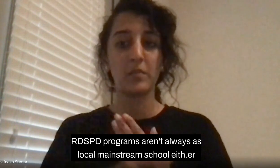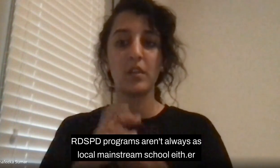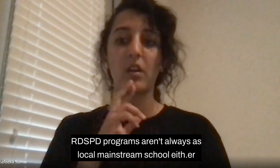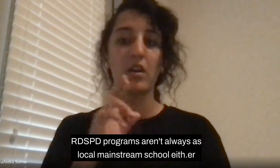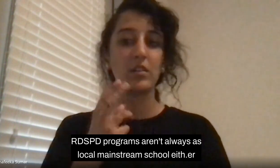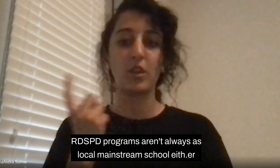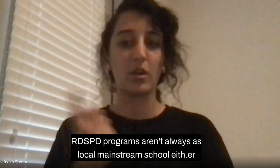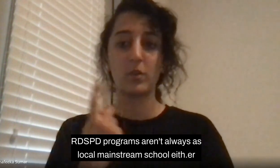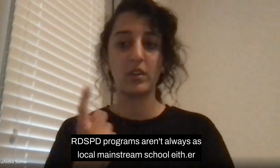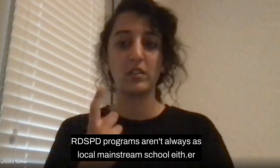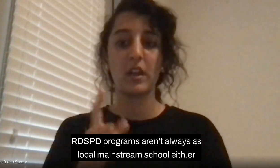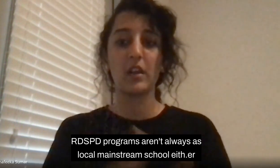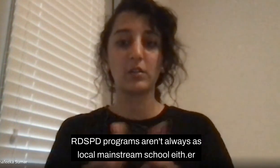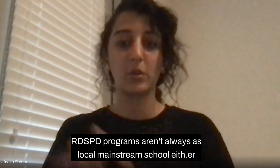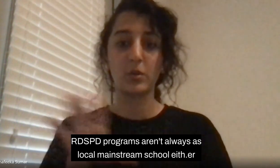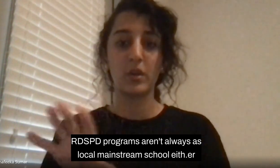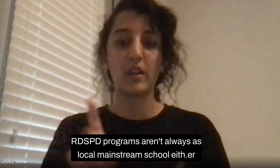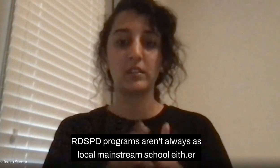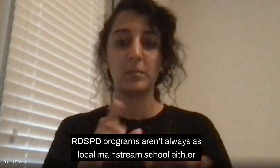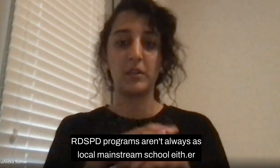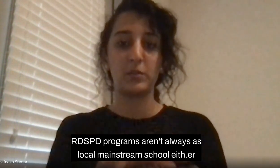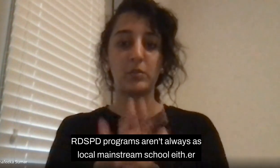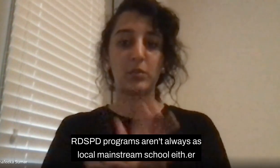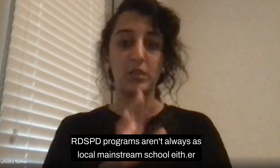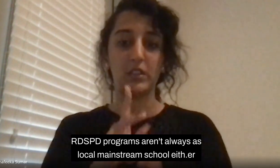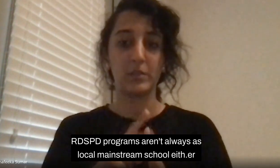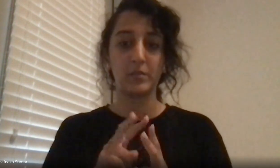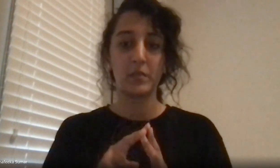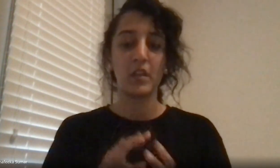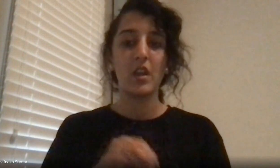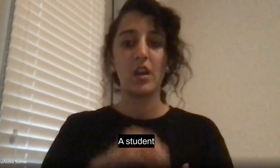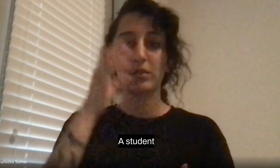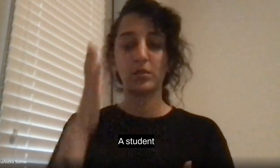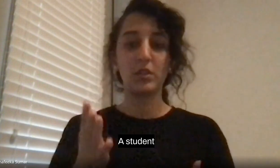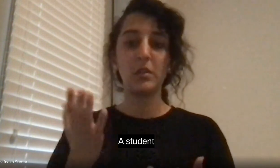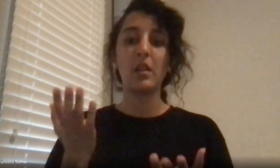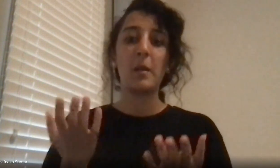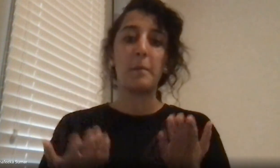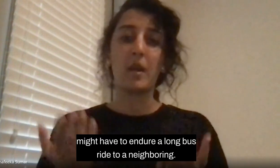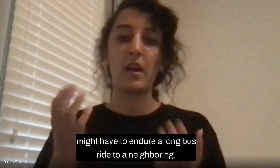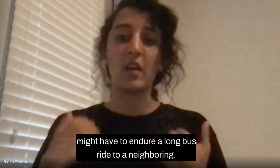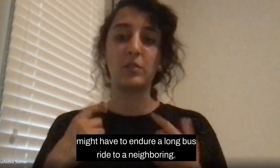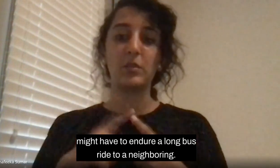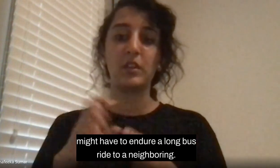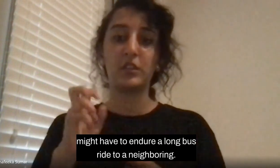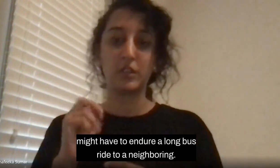aren't always as local as the mainstream school either. A student might have to incur